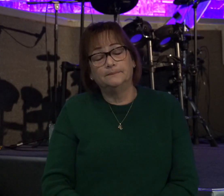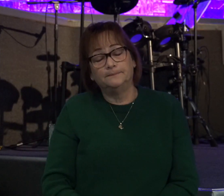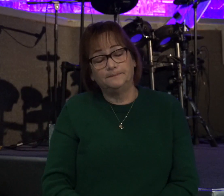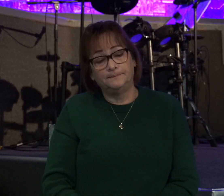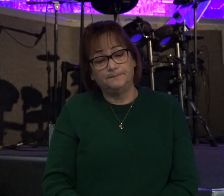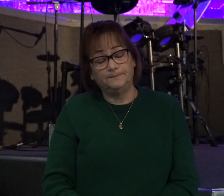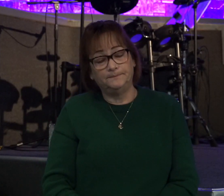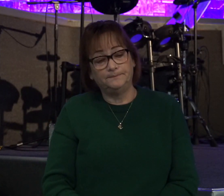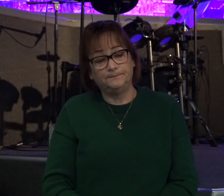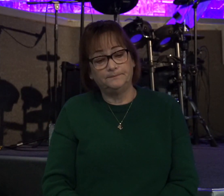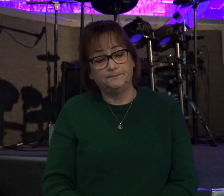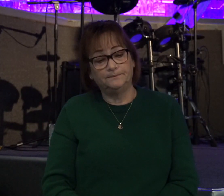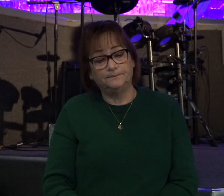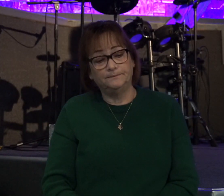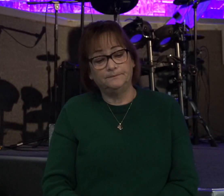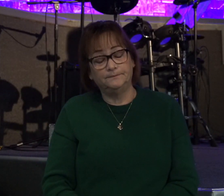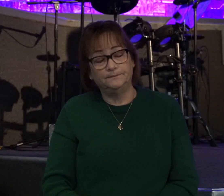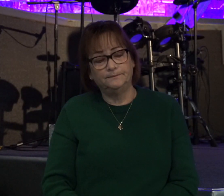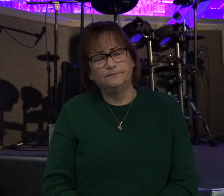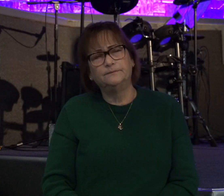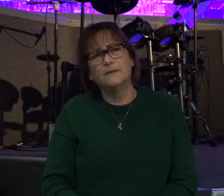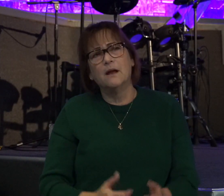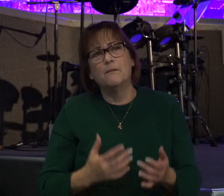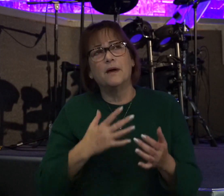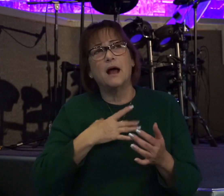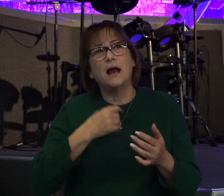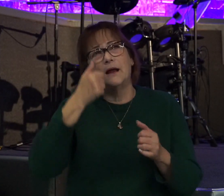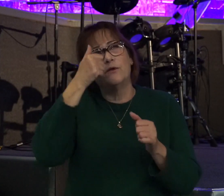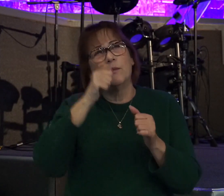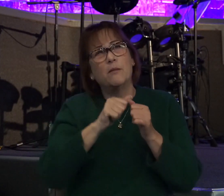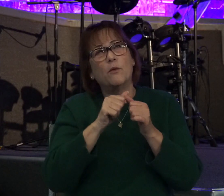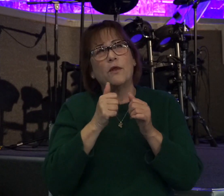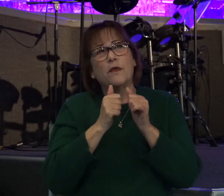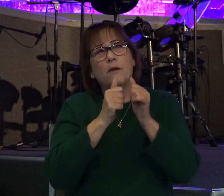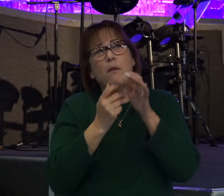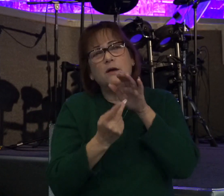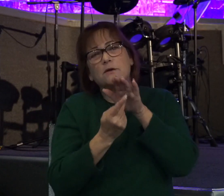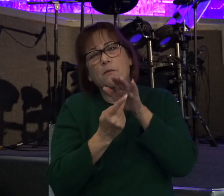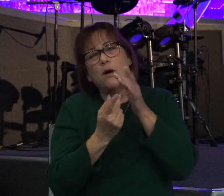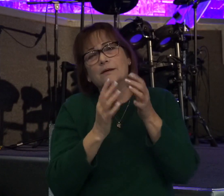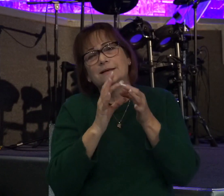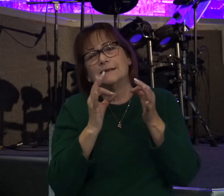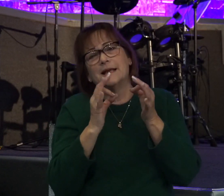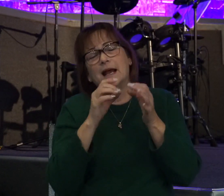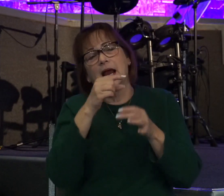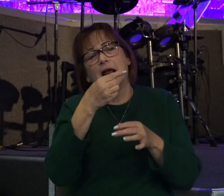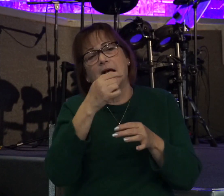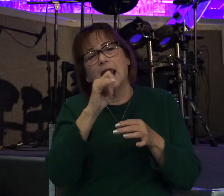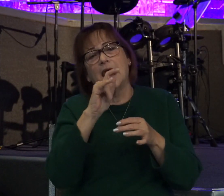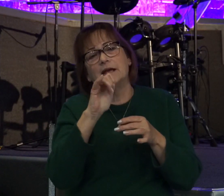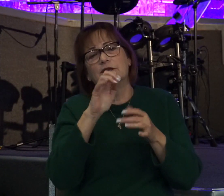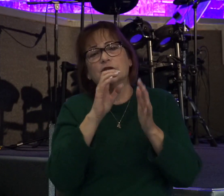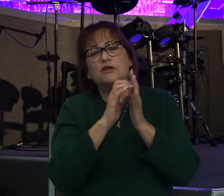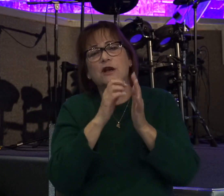But when it comes to that, always like to remember what the Apostle Paul said in Galatians 1, verse 10.